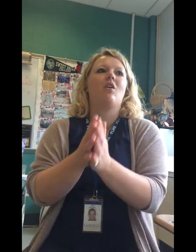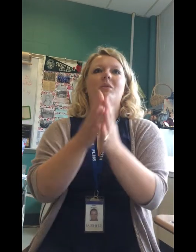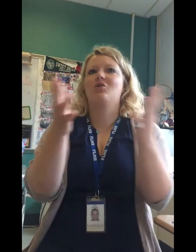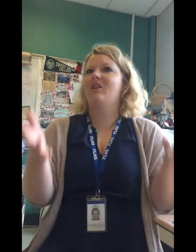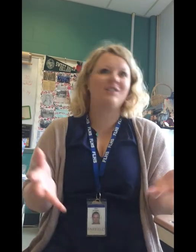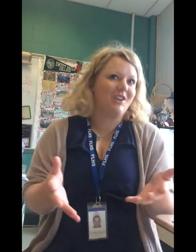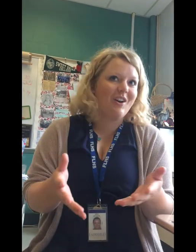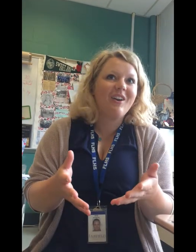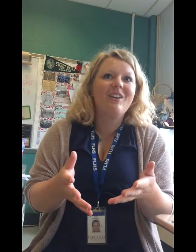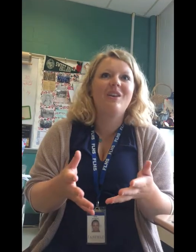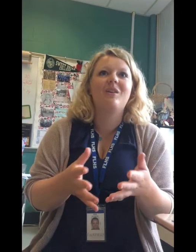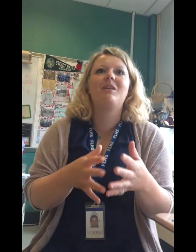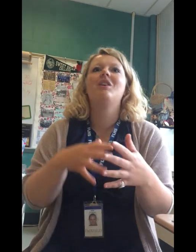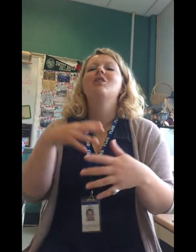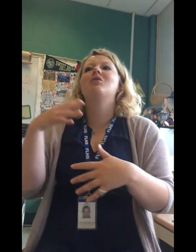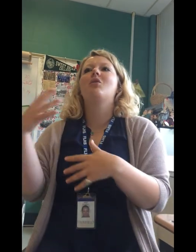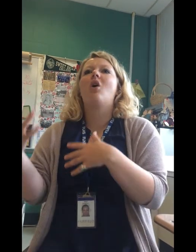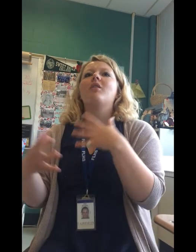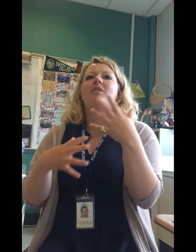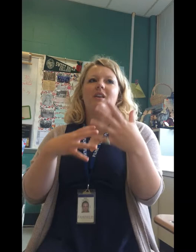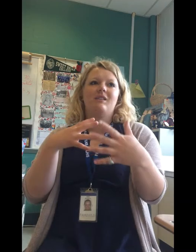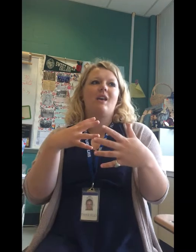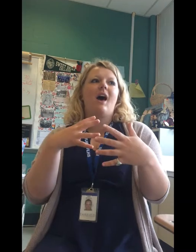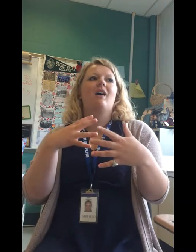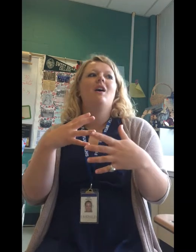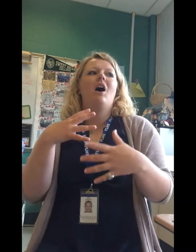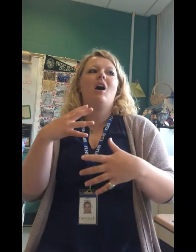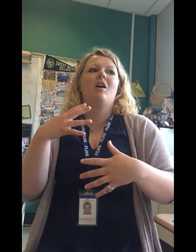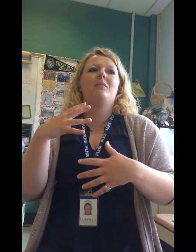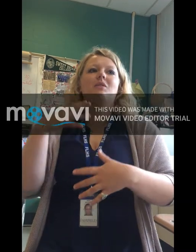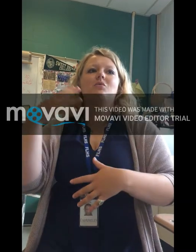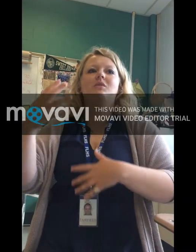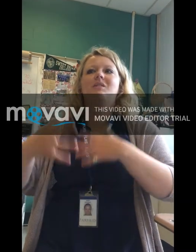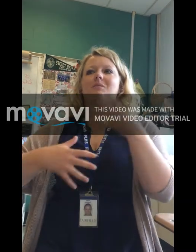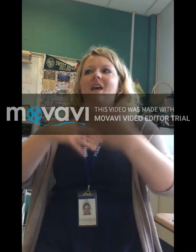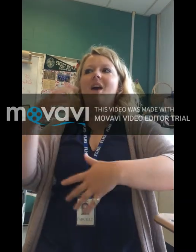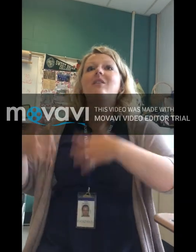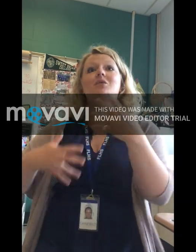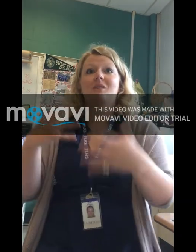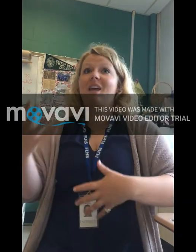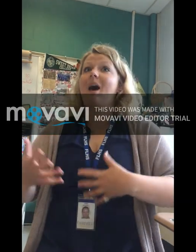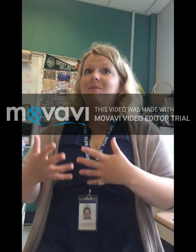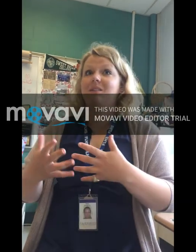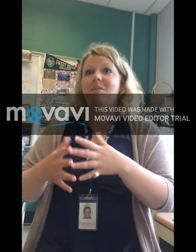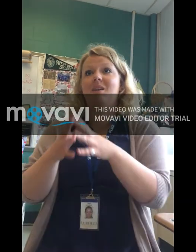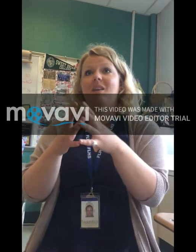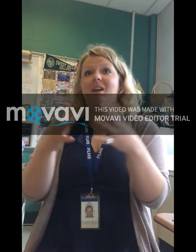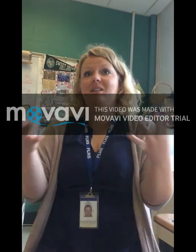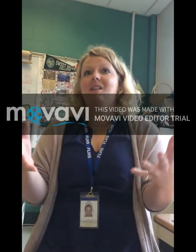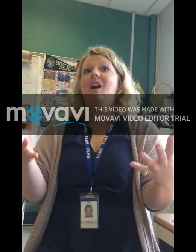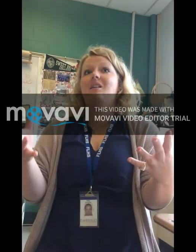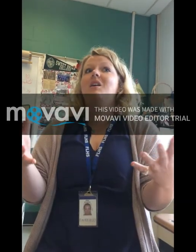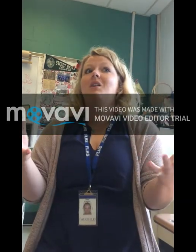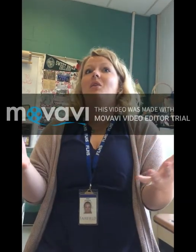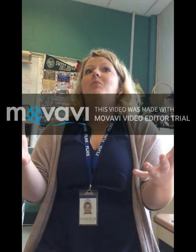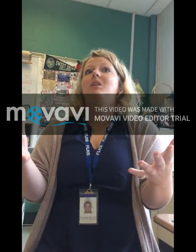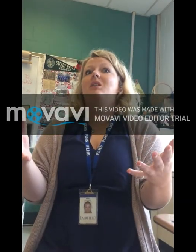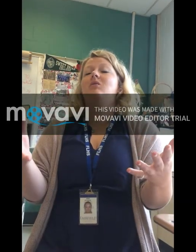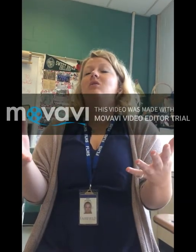Arabic translator. You know what I mean? So there are things that the school system is having to adapt to something that it's not incredibly used